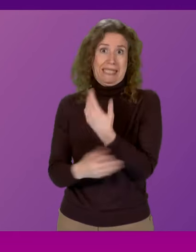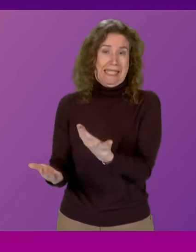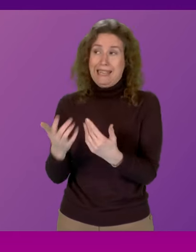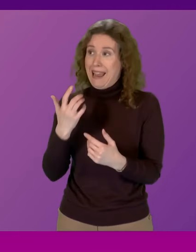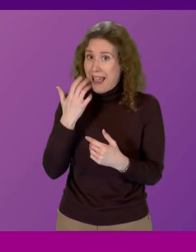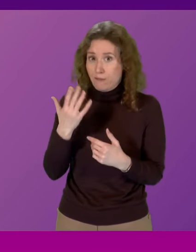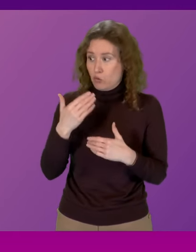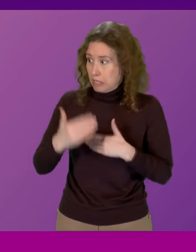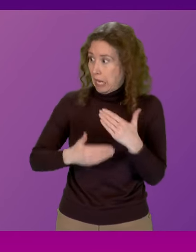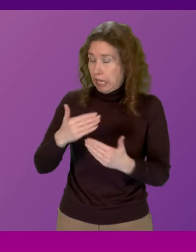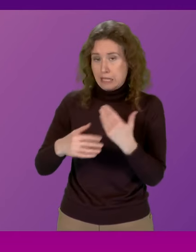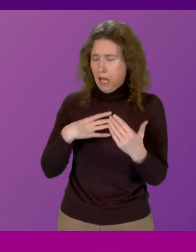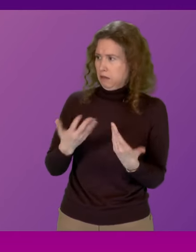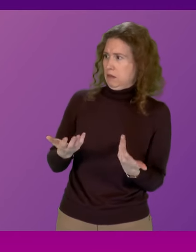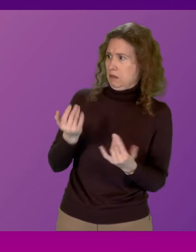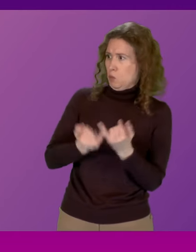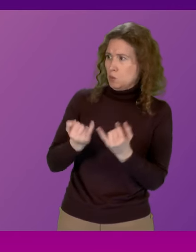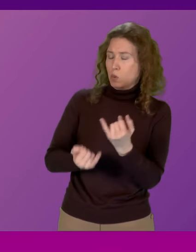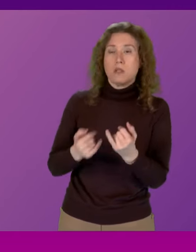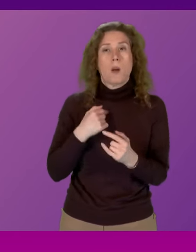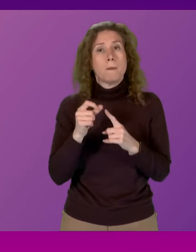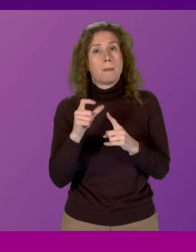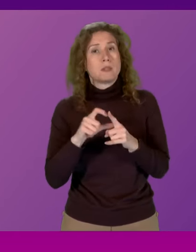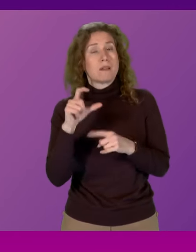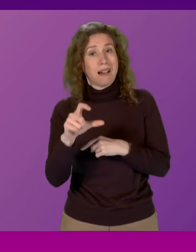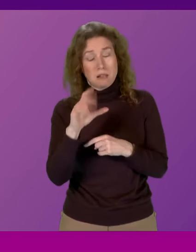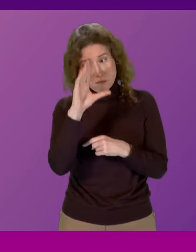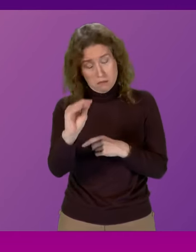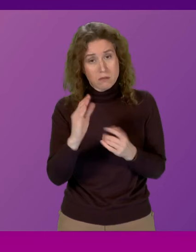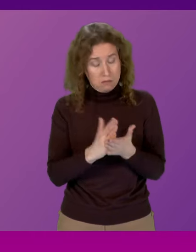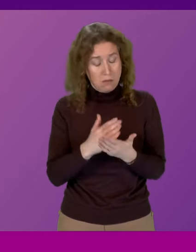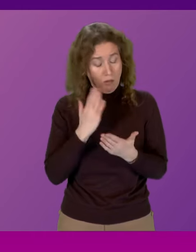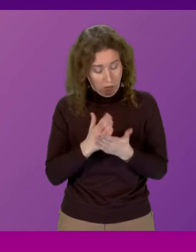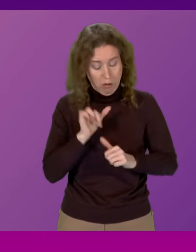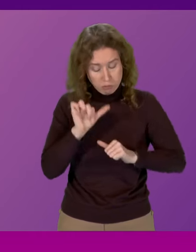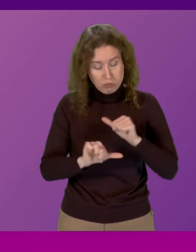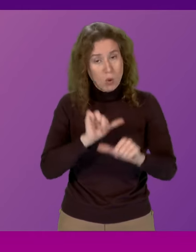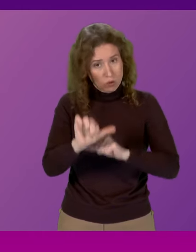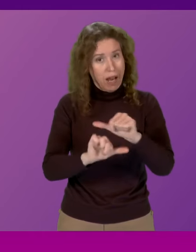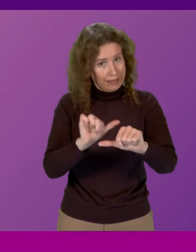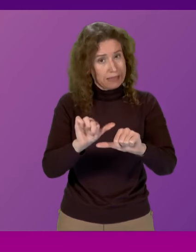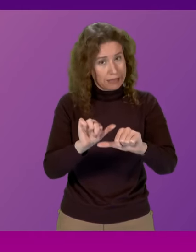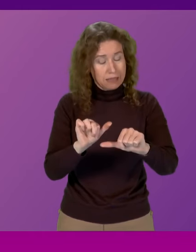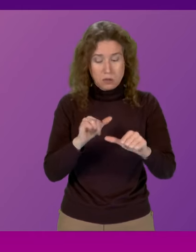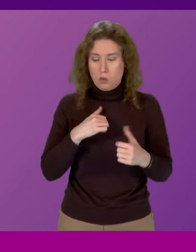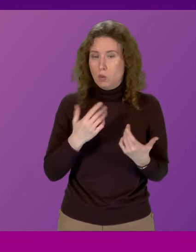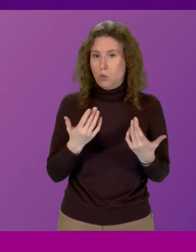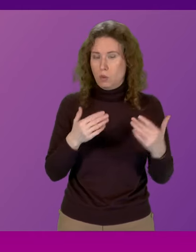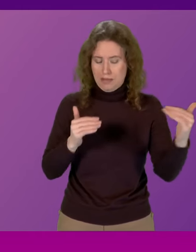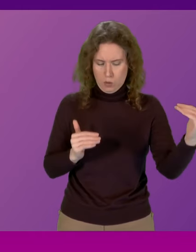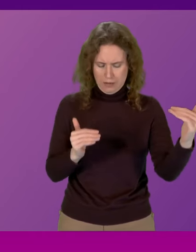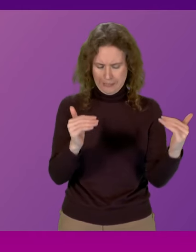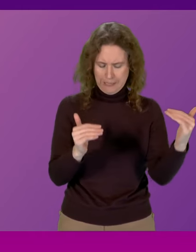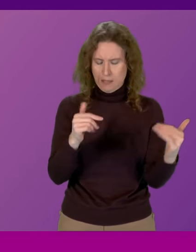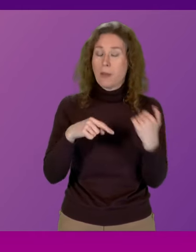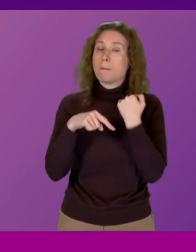stage and what I would say to Pam Duncan-Glancy is we are indeed making progress when it comes to reducing and narrowing the